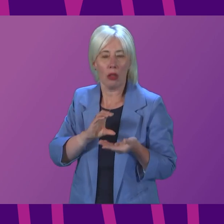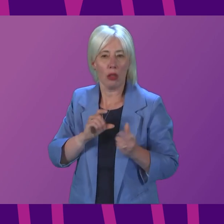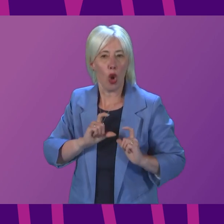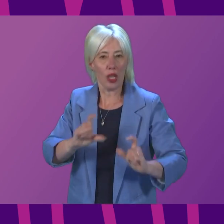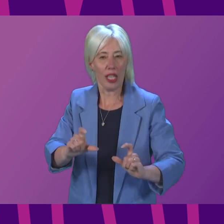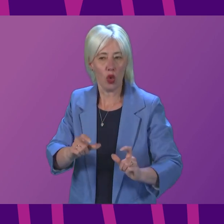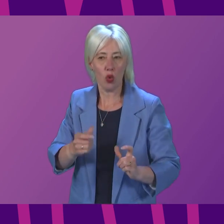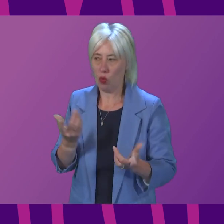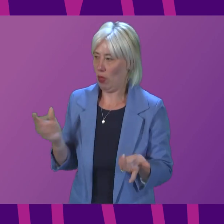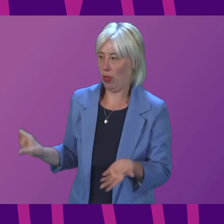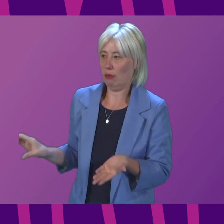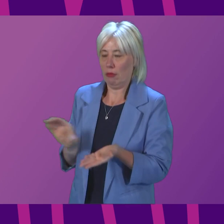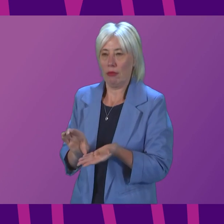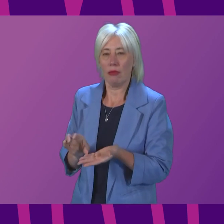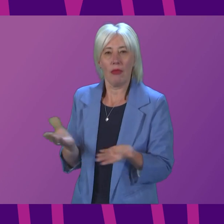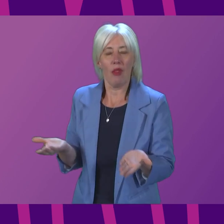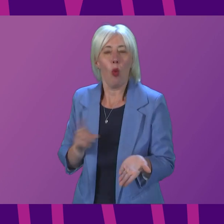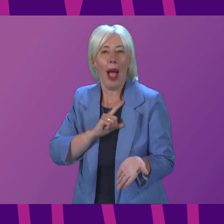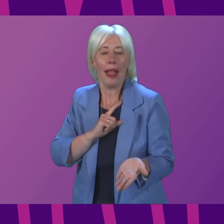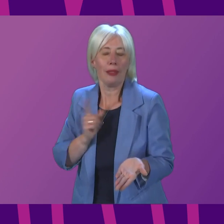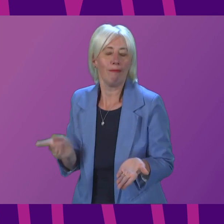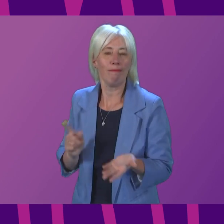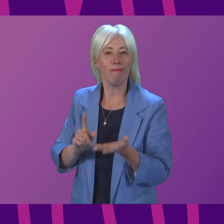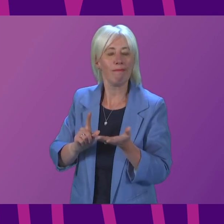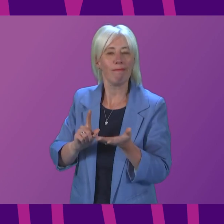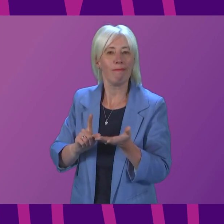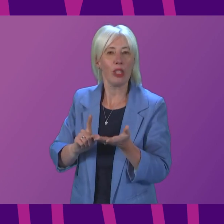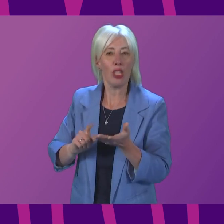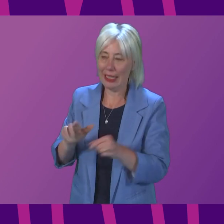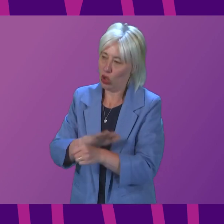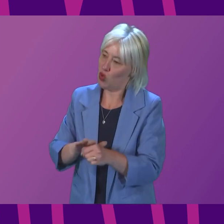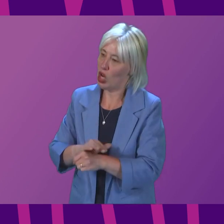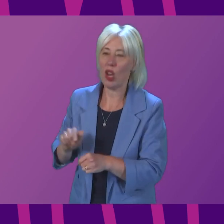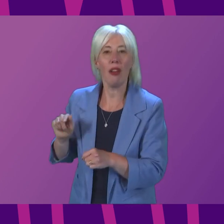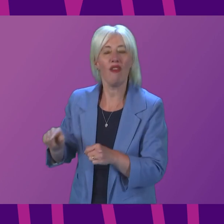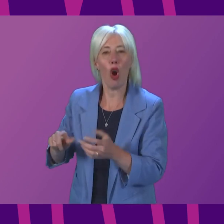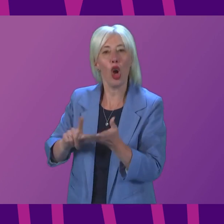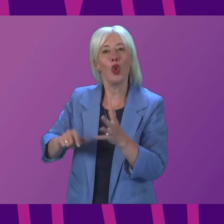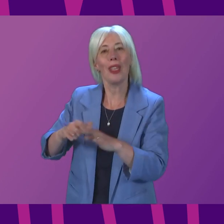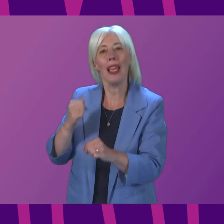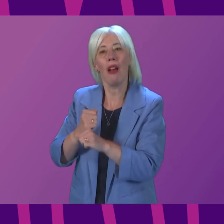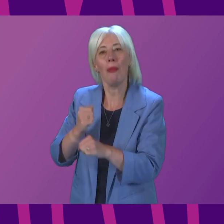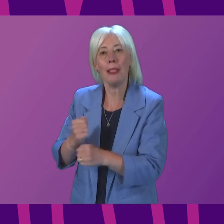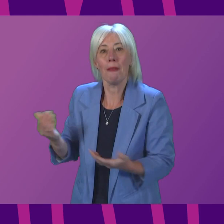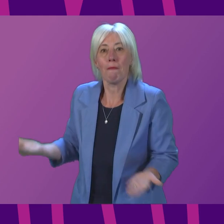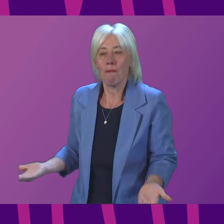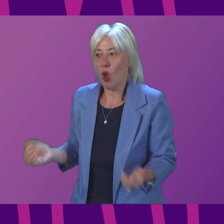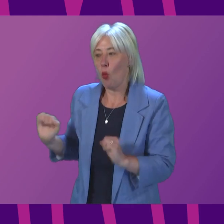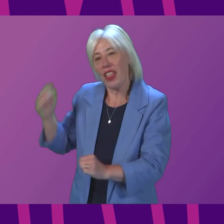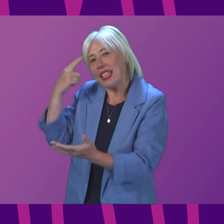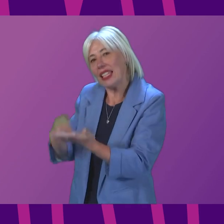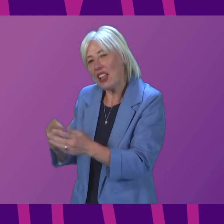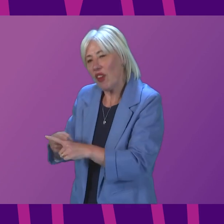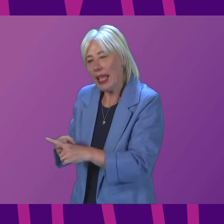These decisions, of course, are driven by the situation that the UK Government arrives at for England.